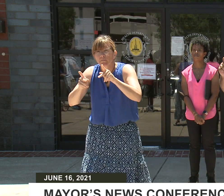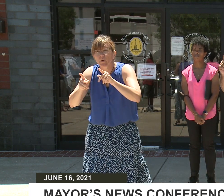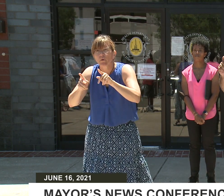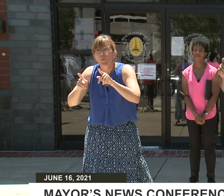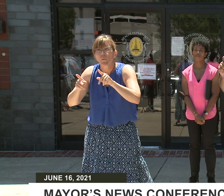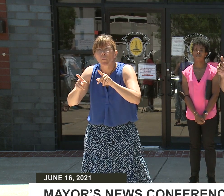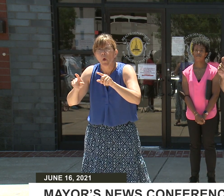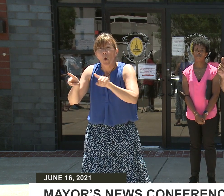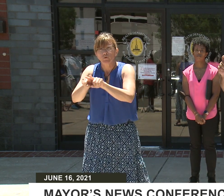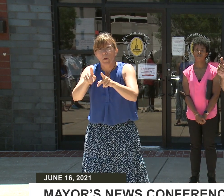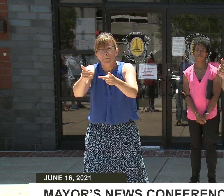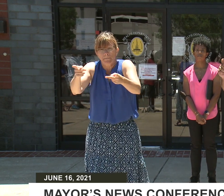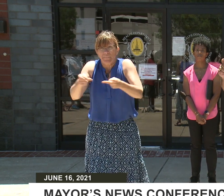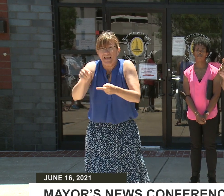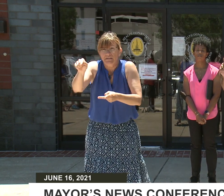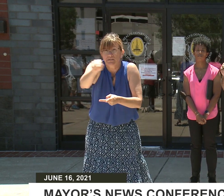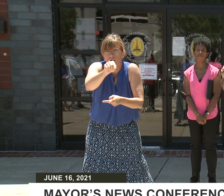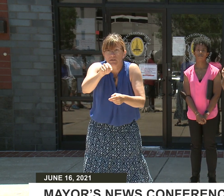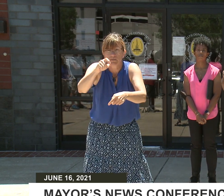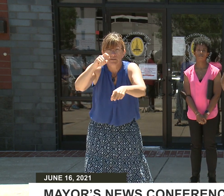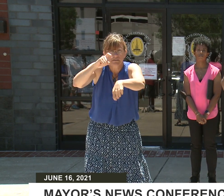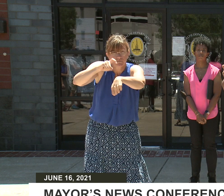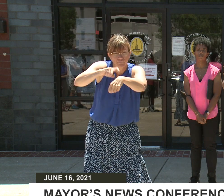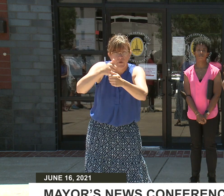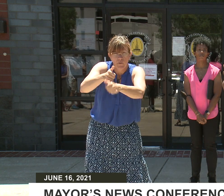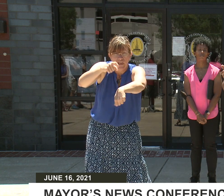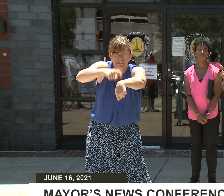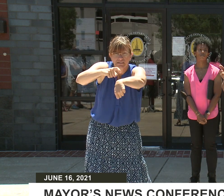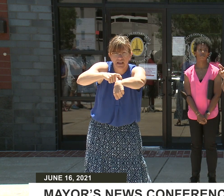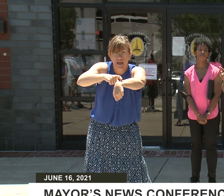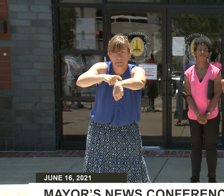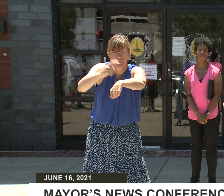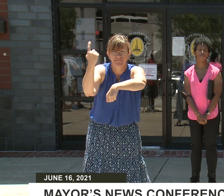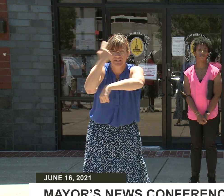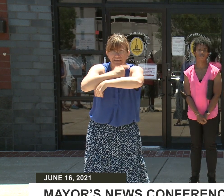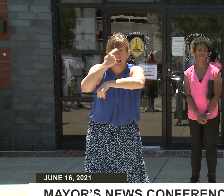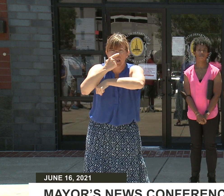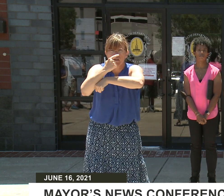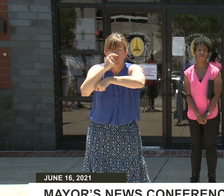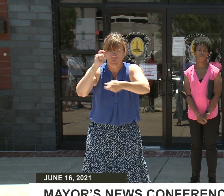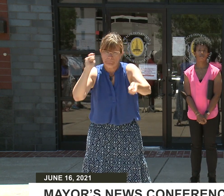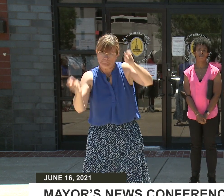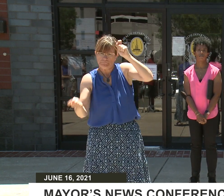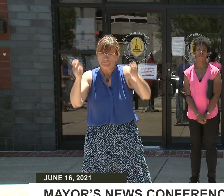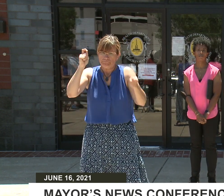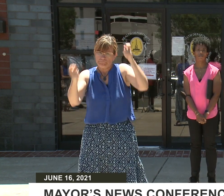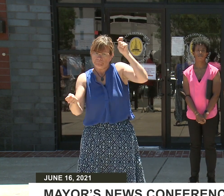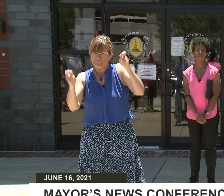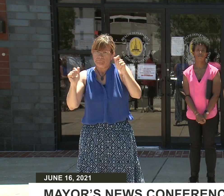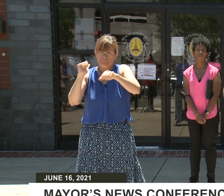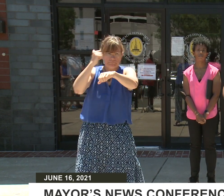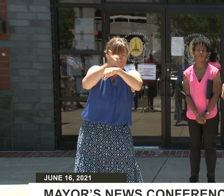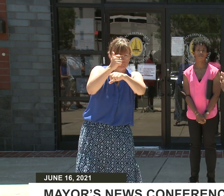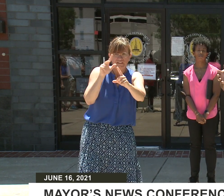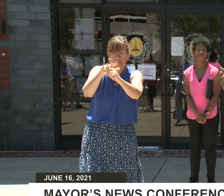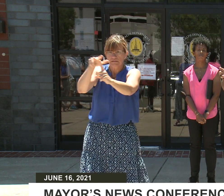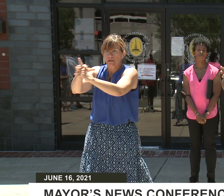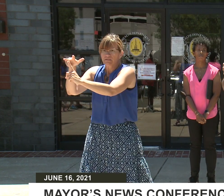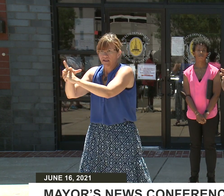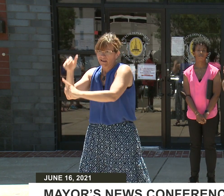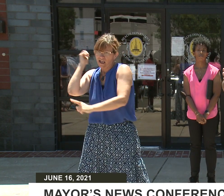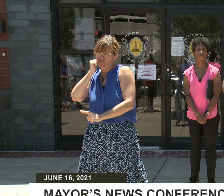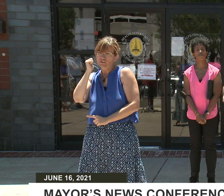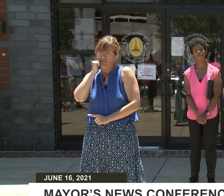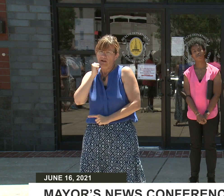times and days when crimes are committed, and then we make adjustments daily and weekly to satisfy the deployment based on